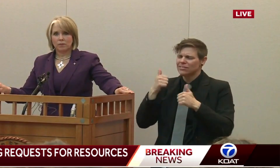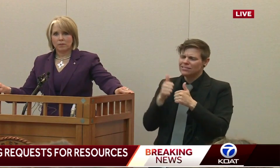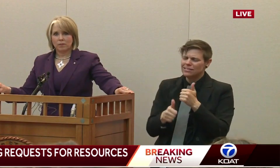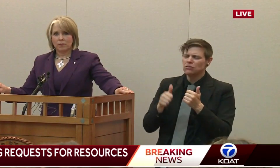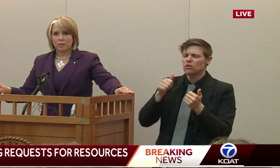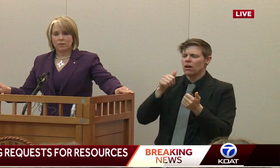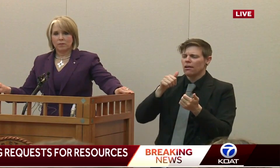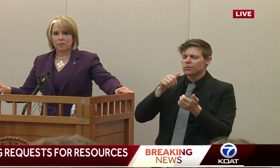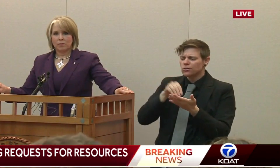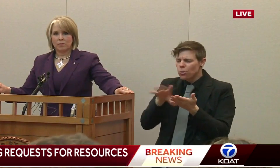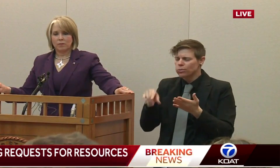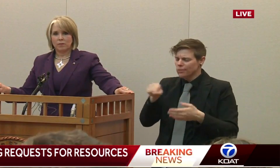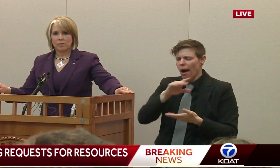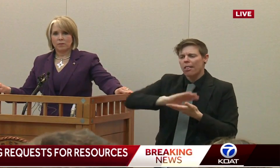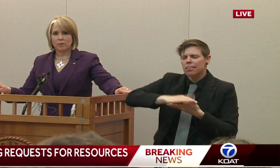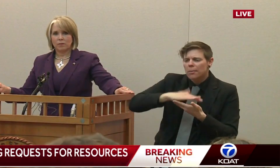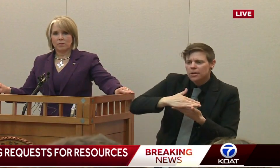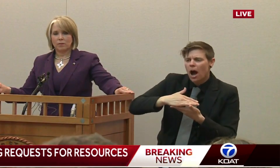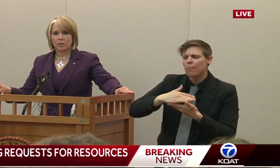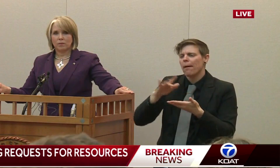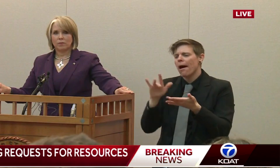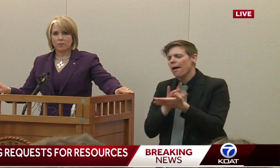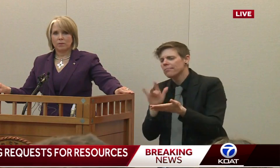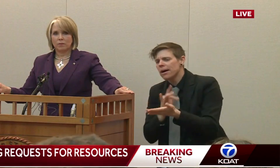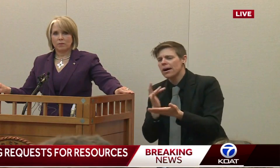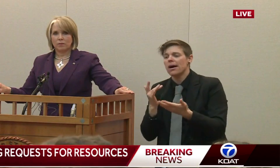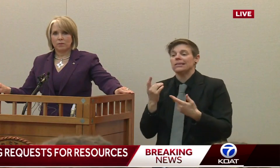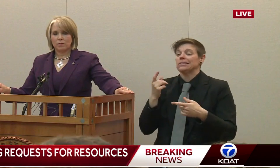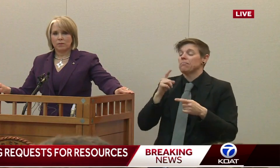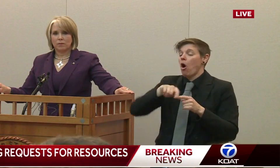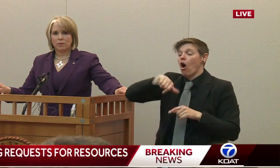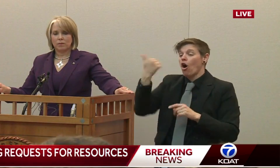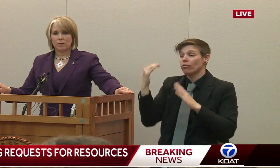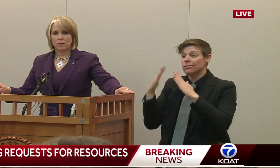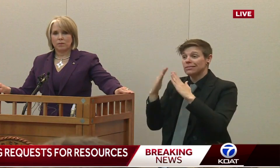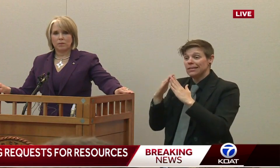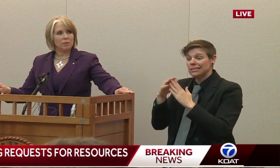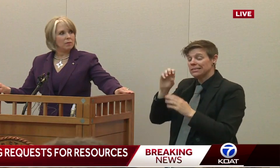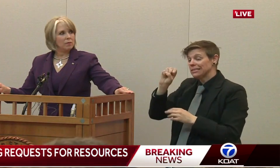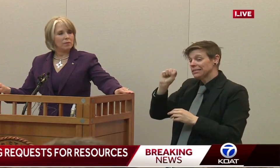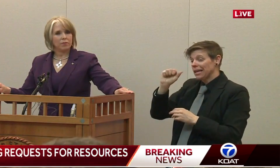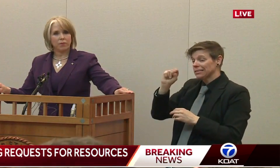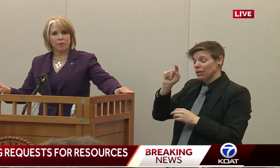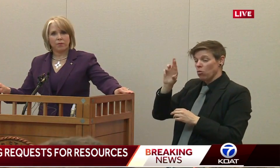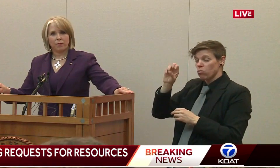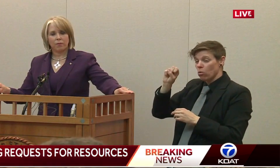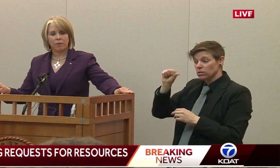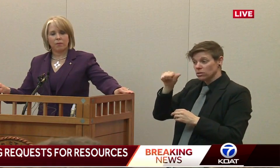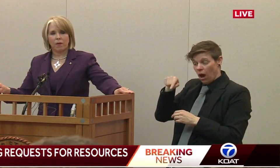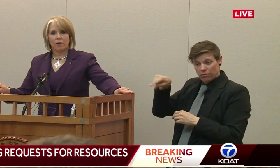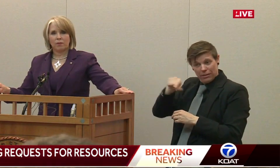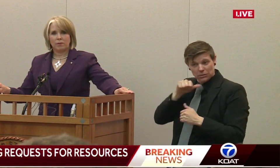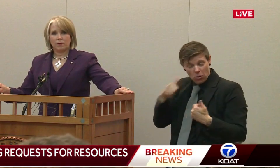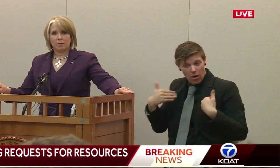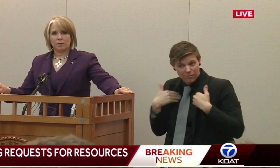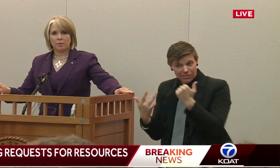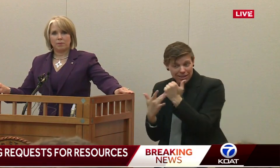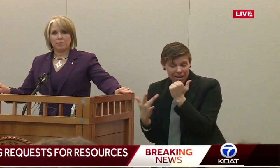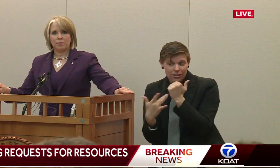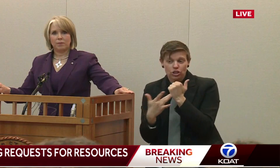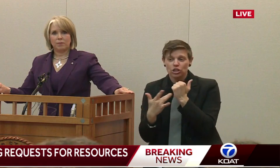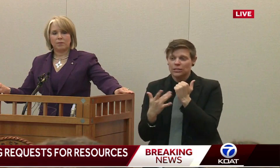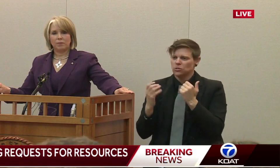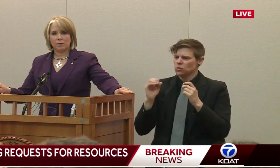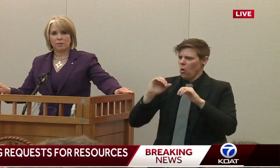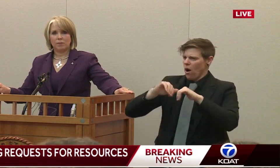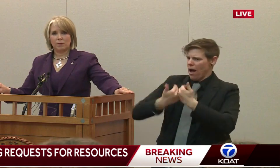school district like Santa Rosa doesn't have laptops for every high school kid. So when it comes to supplying districts with technology, setting up